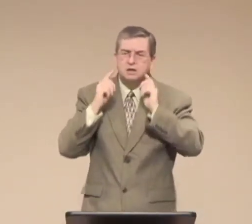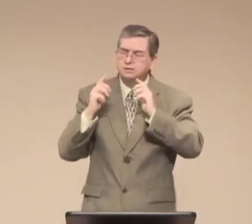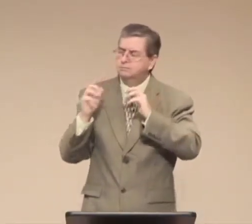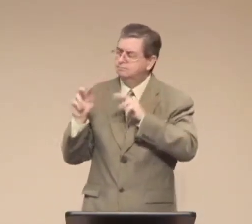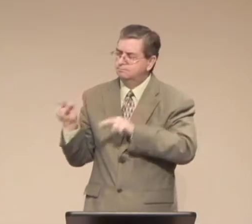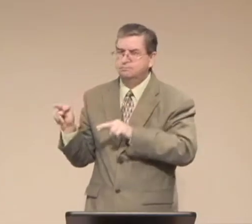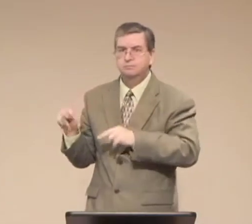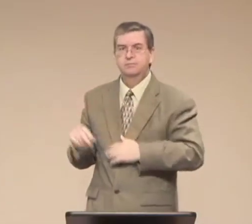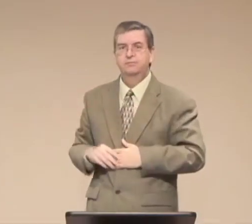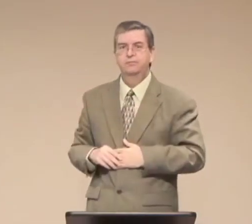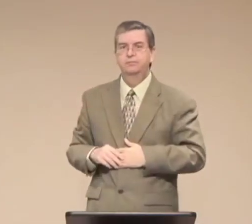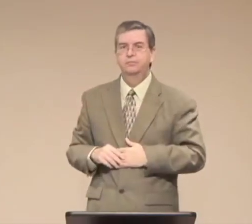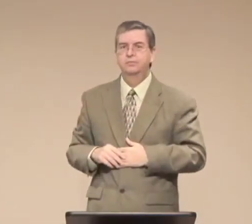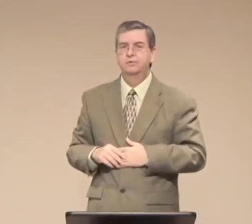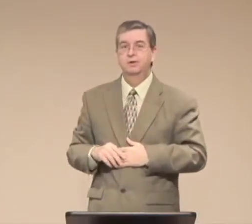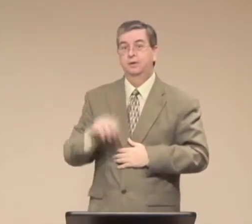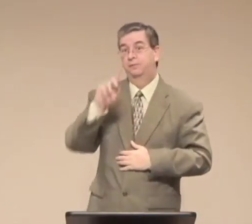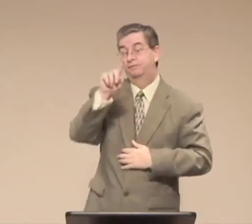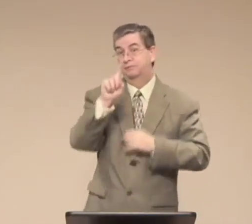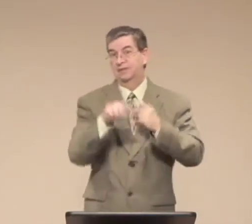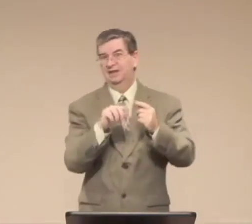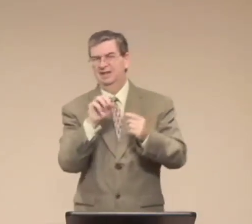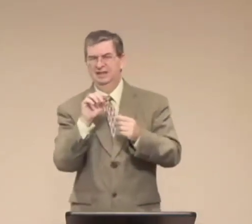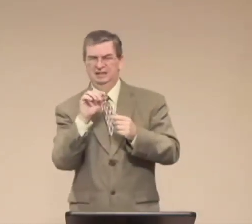being a mom.